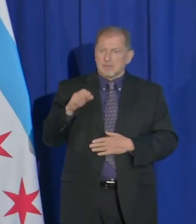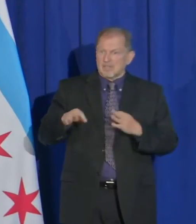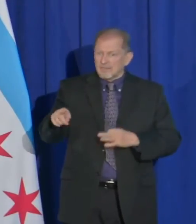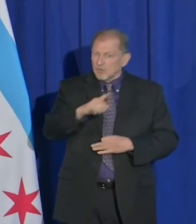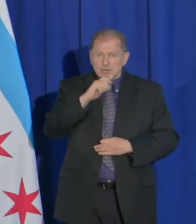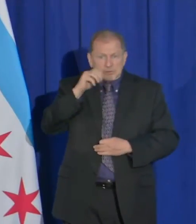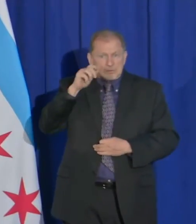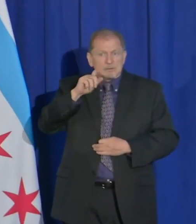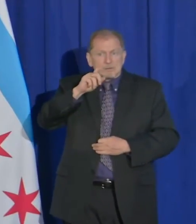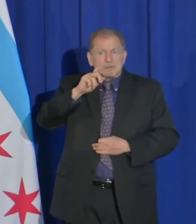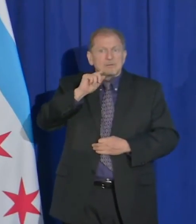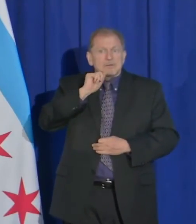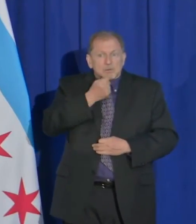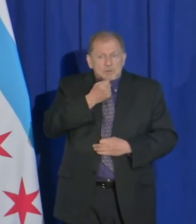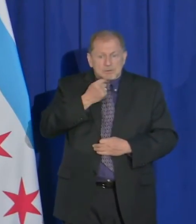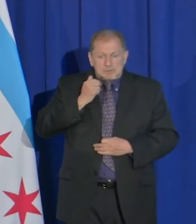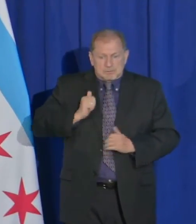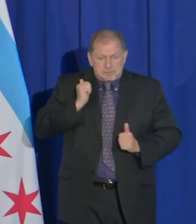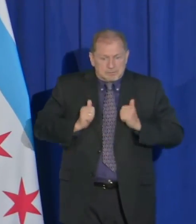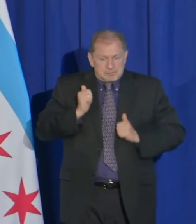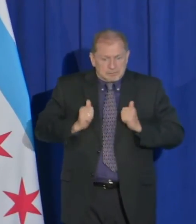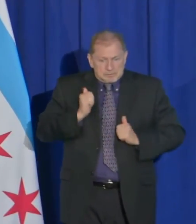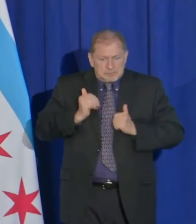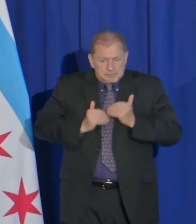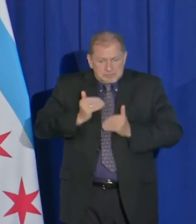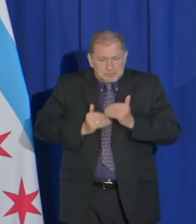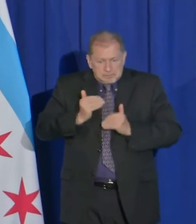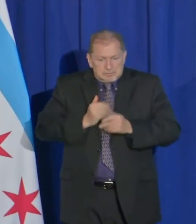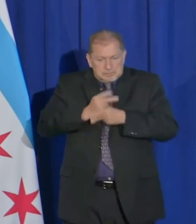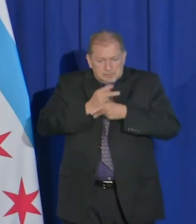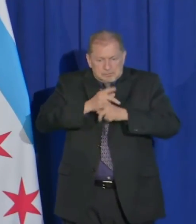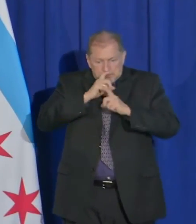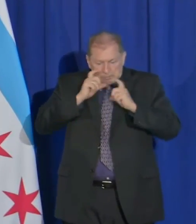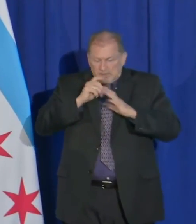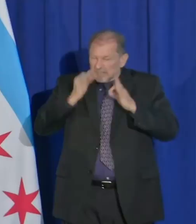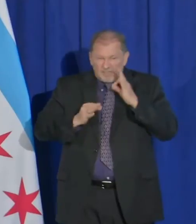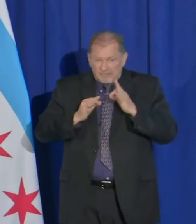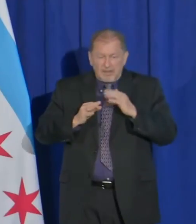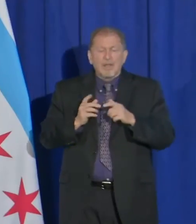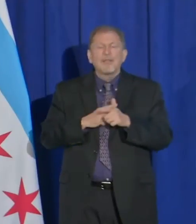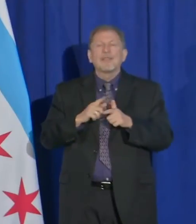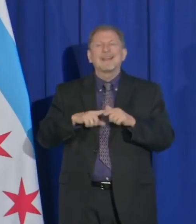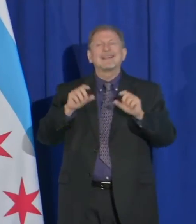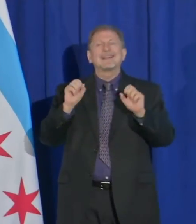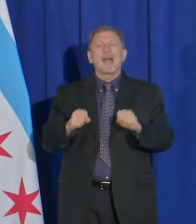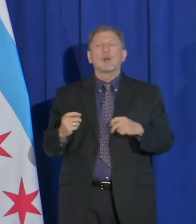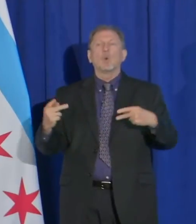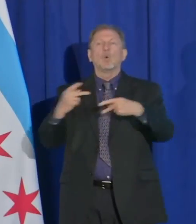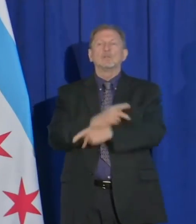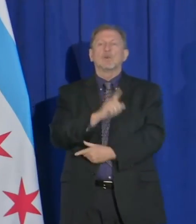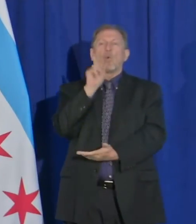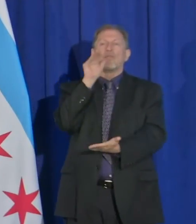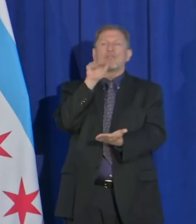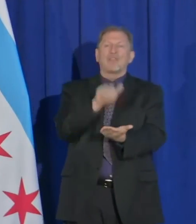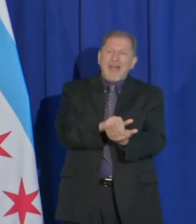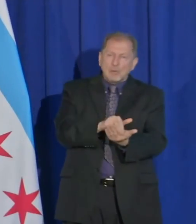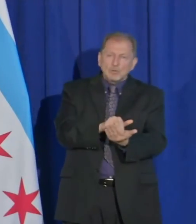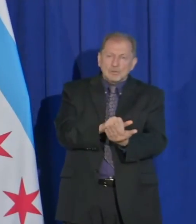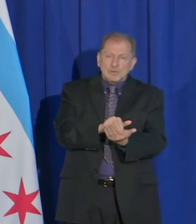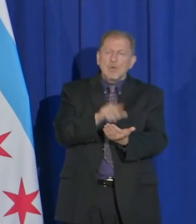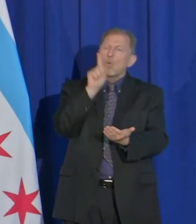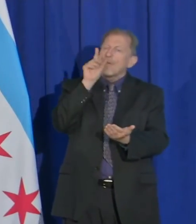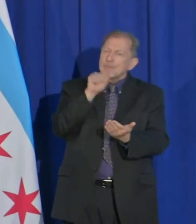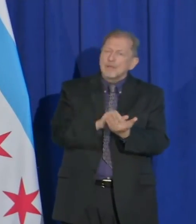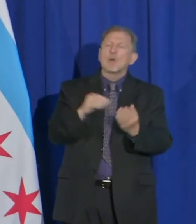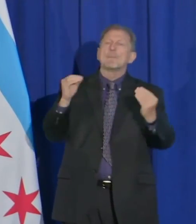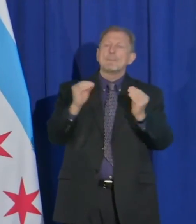Our estimates are that we could see a thousand more Chicagoans die from this virus.